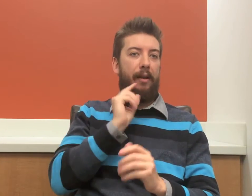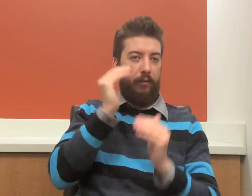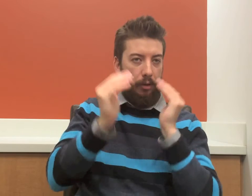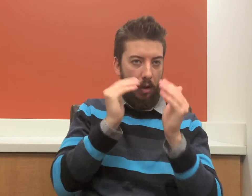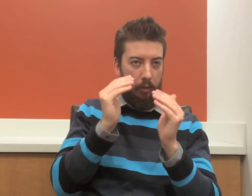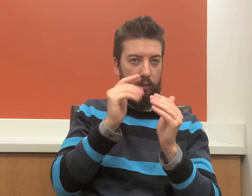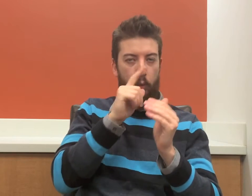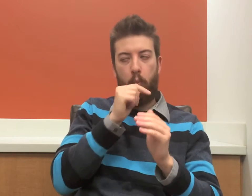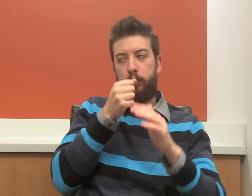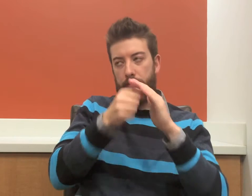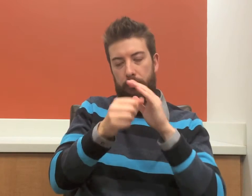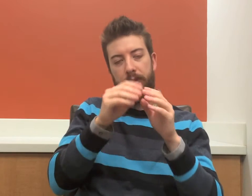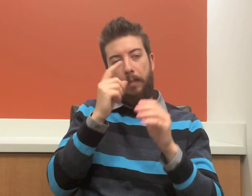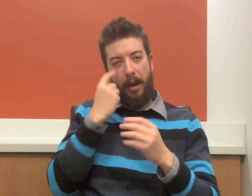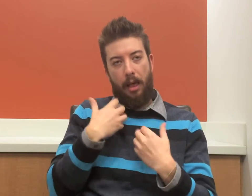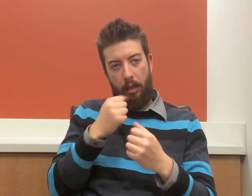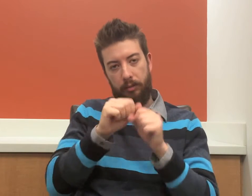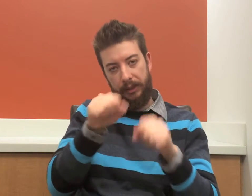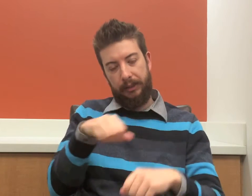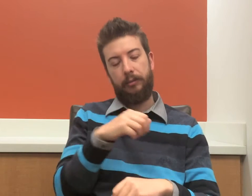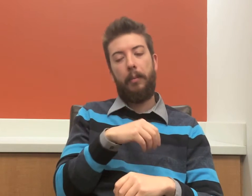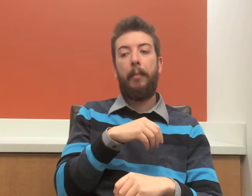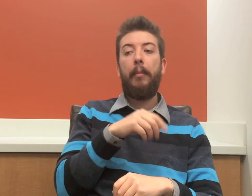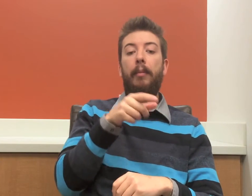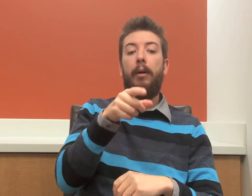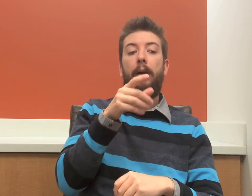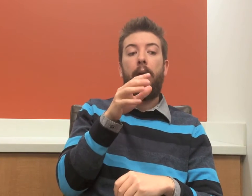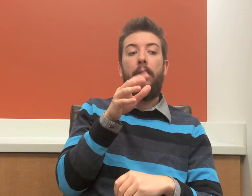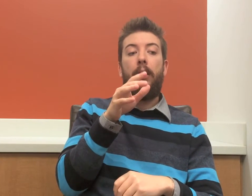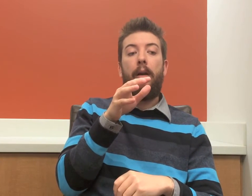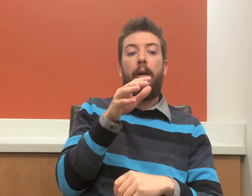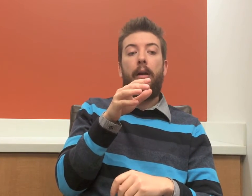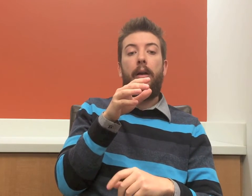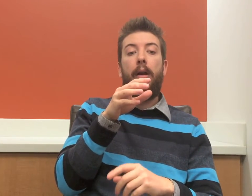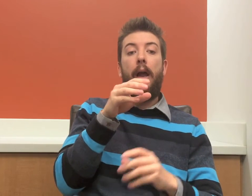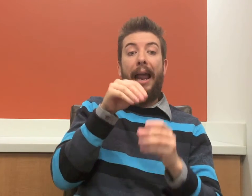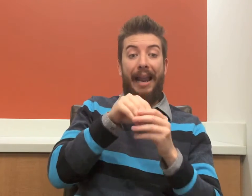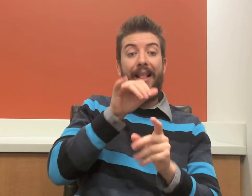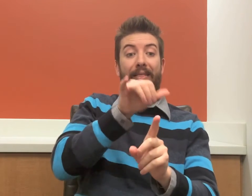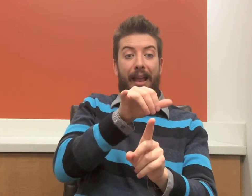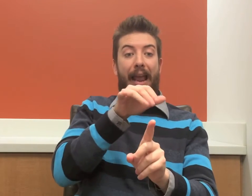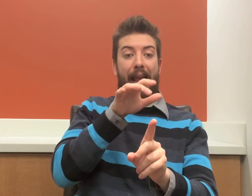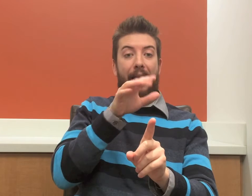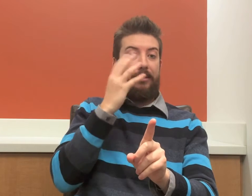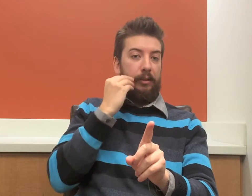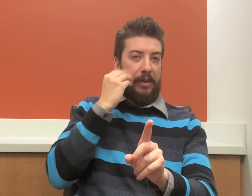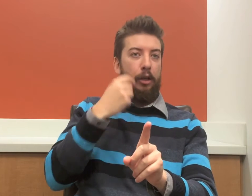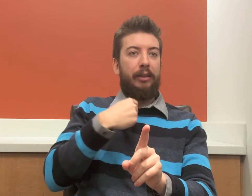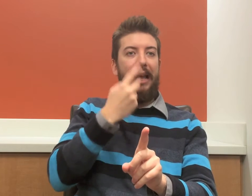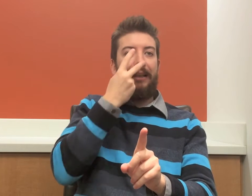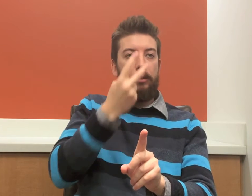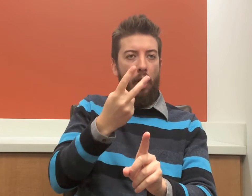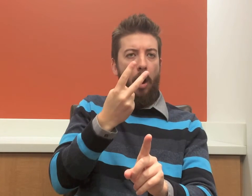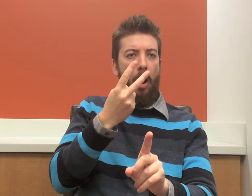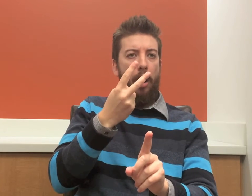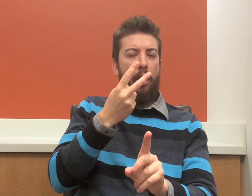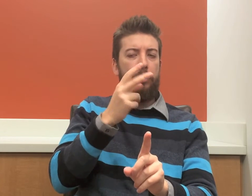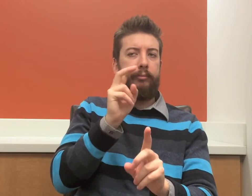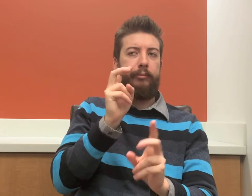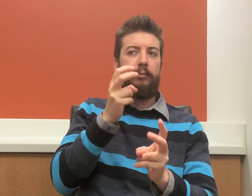the people I really worked with were deaf adults who were part of the mental health system. in that experience,